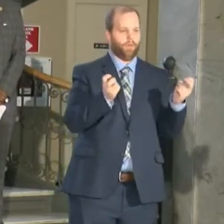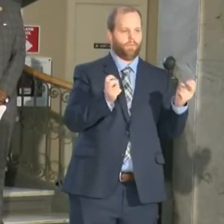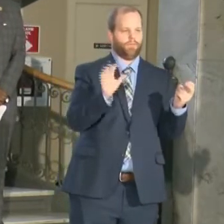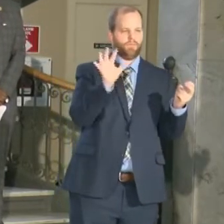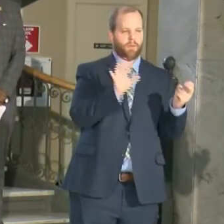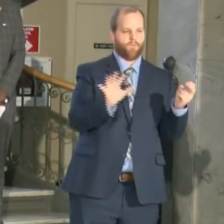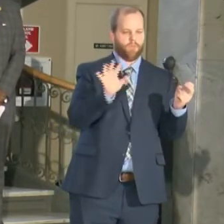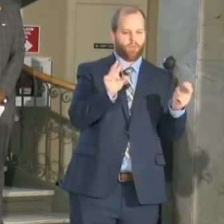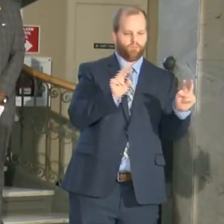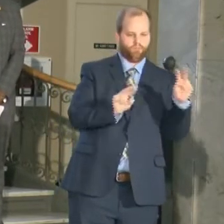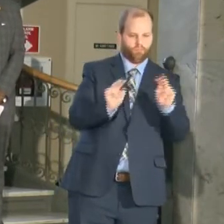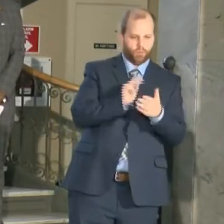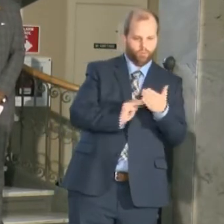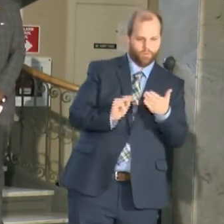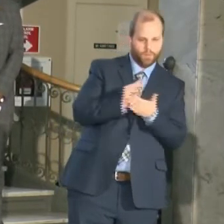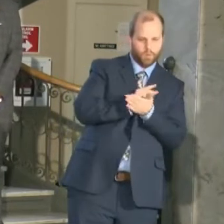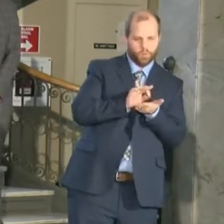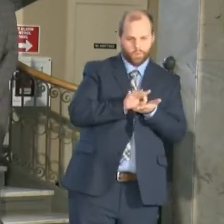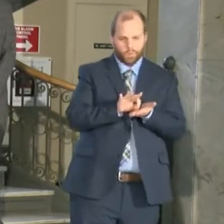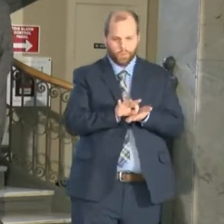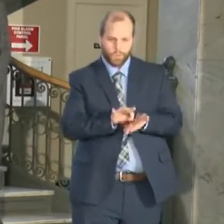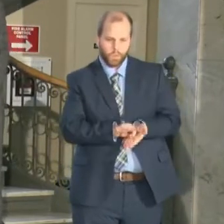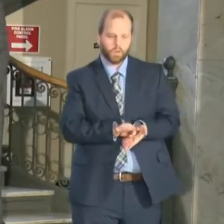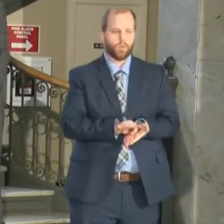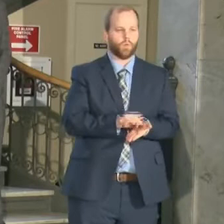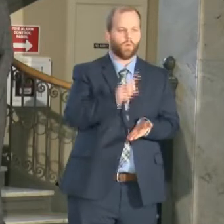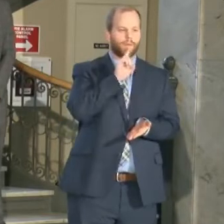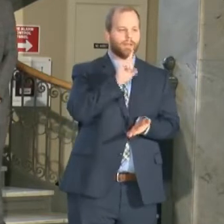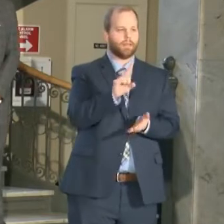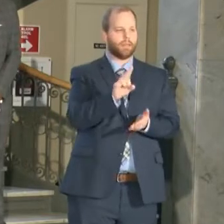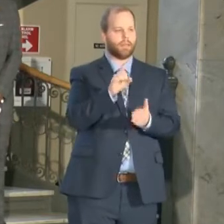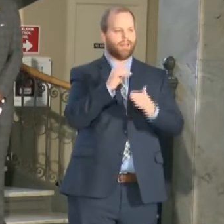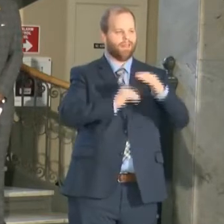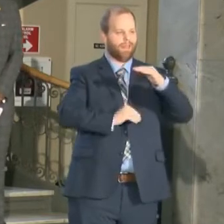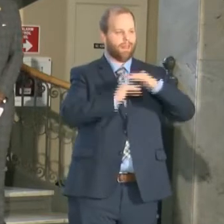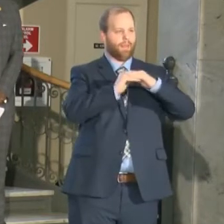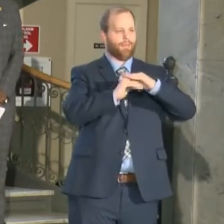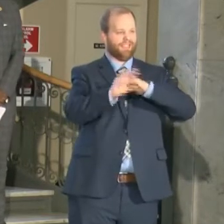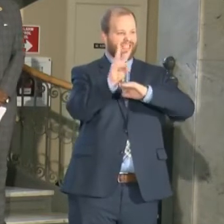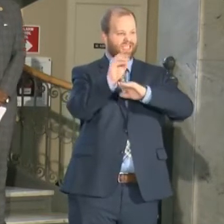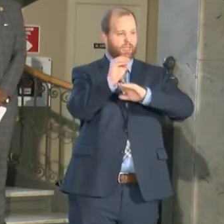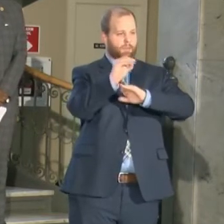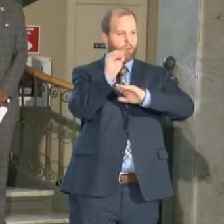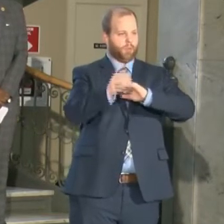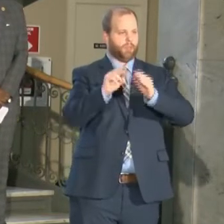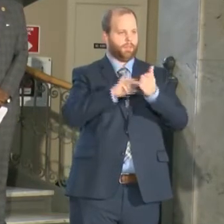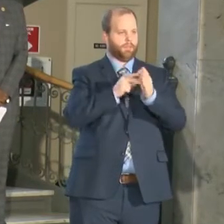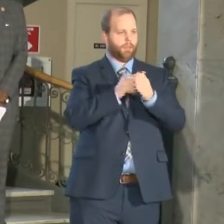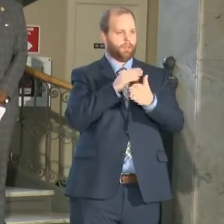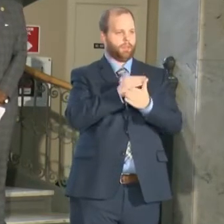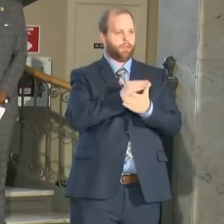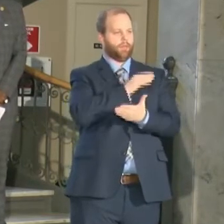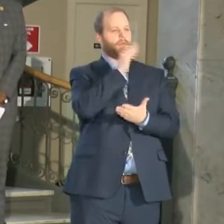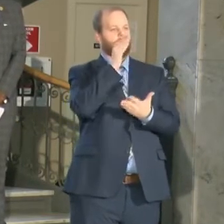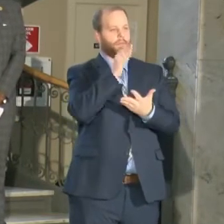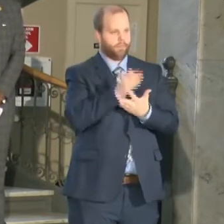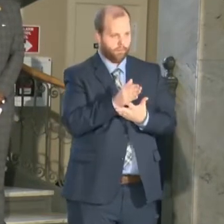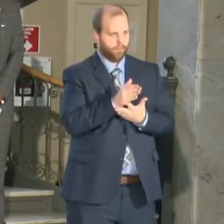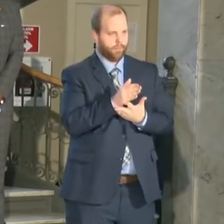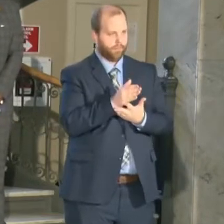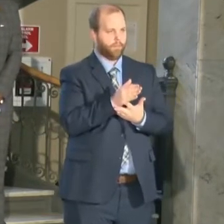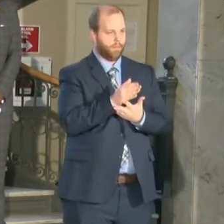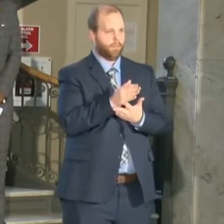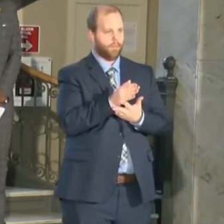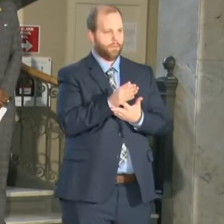and score them uh with the threshold being as 60 percent moves you to the next stage and then uh in this